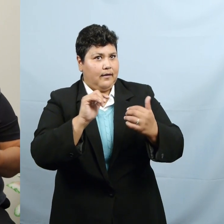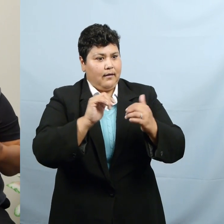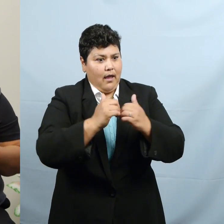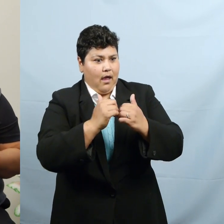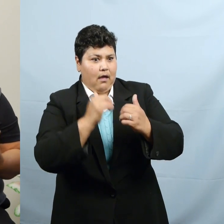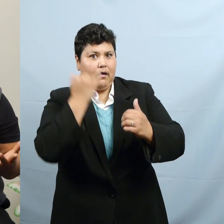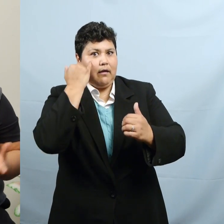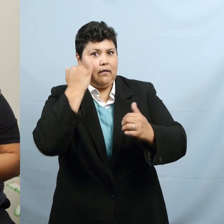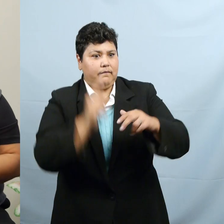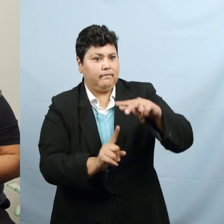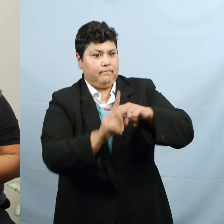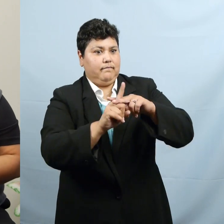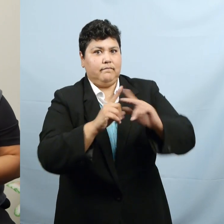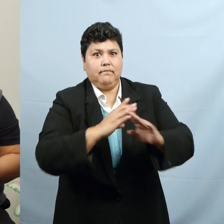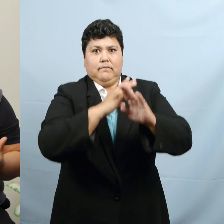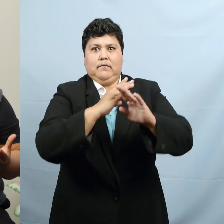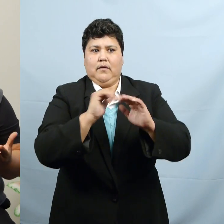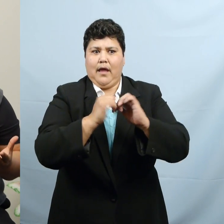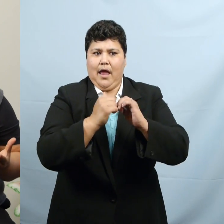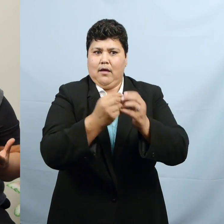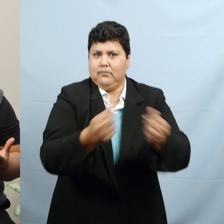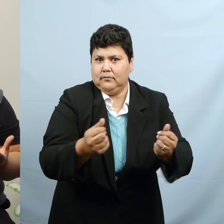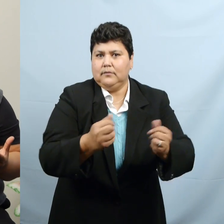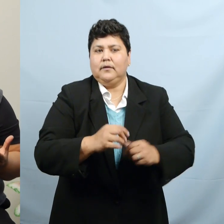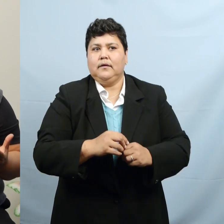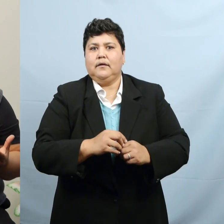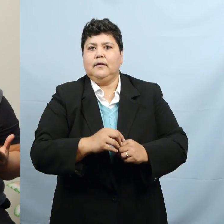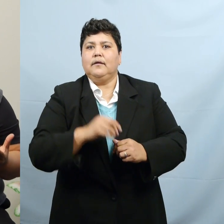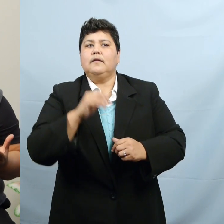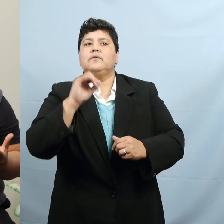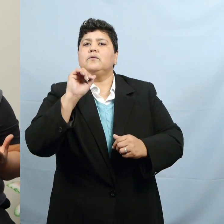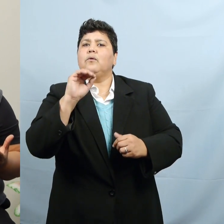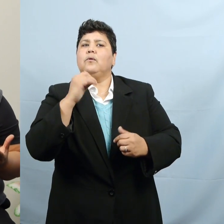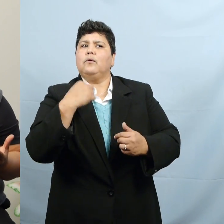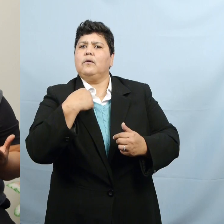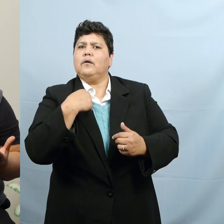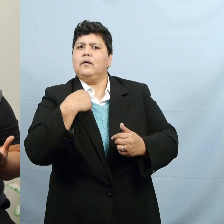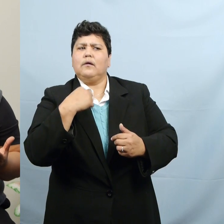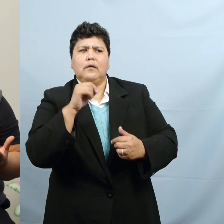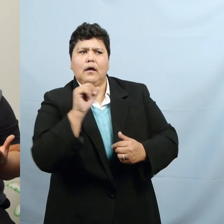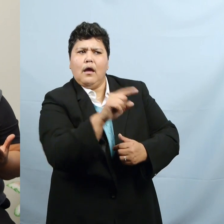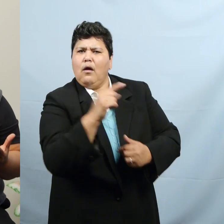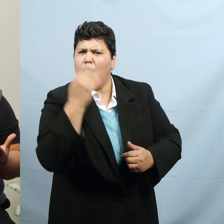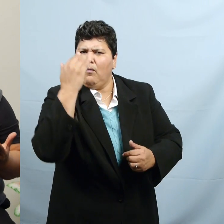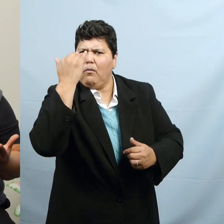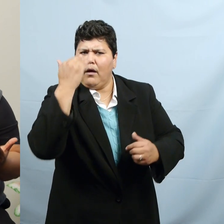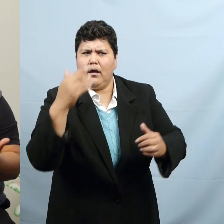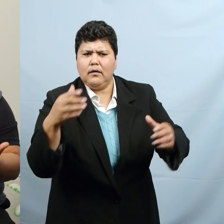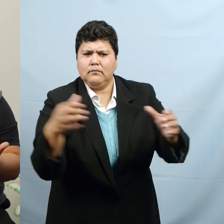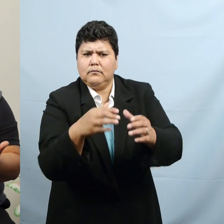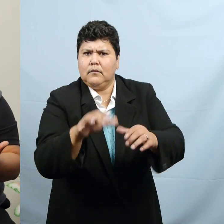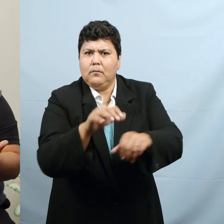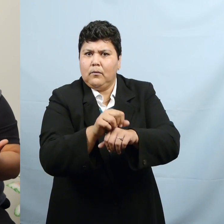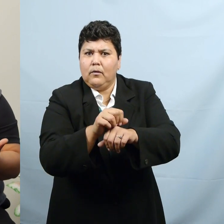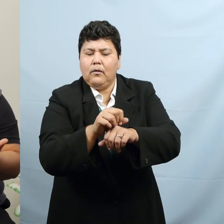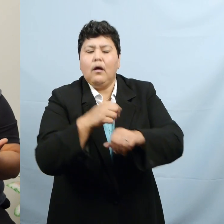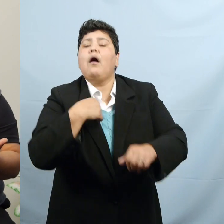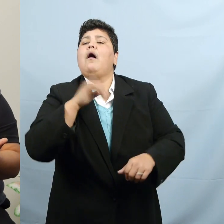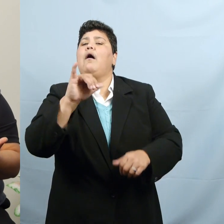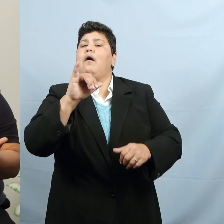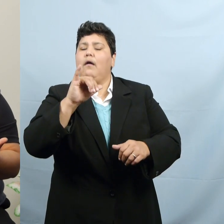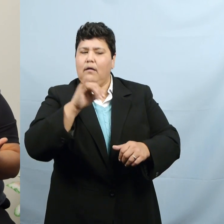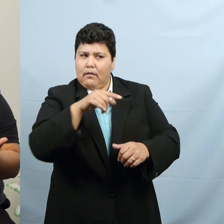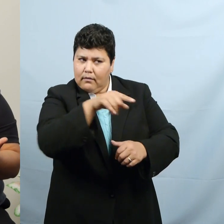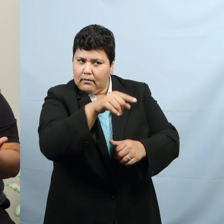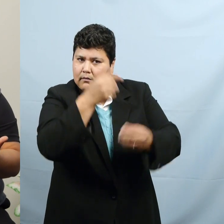And so why? Why are we here? So it was my understanding that the appointment had to do with verifying information on a food